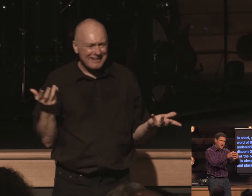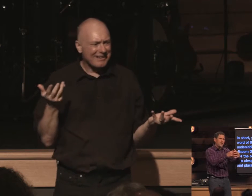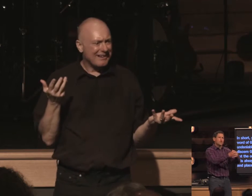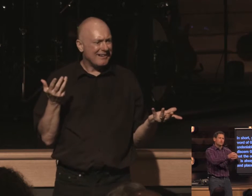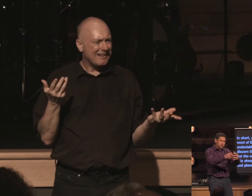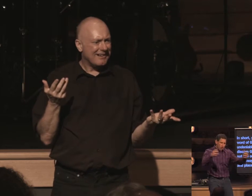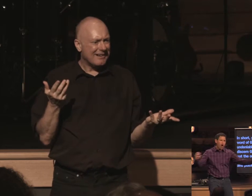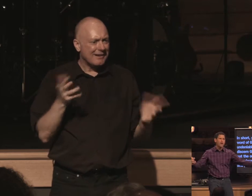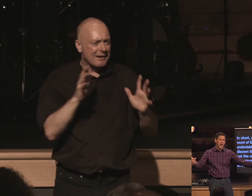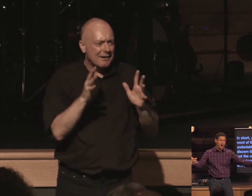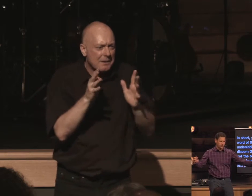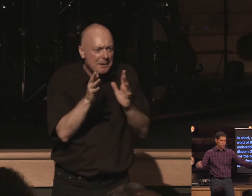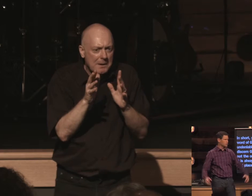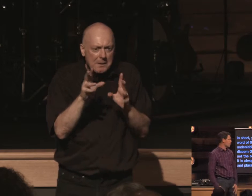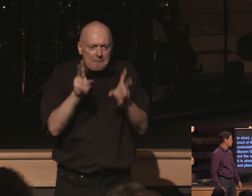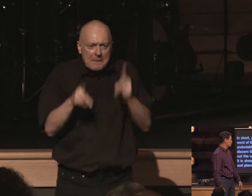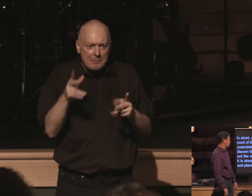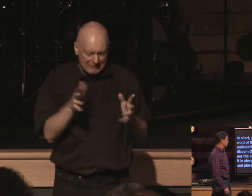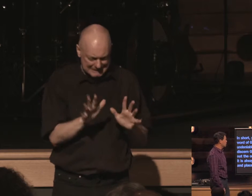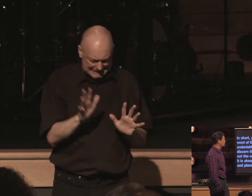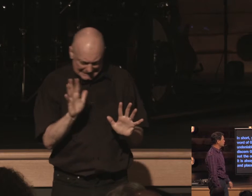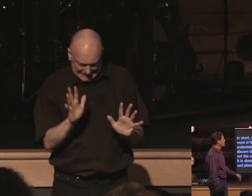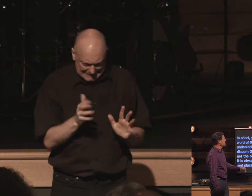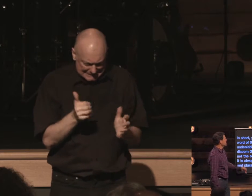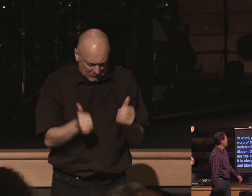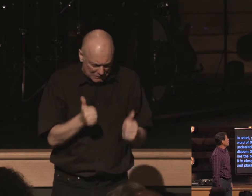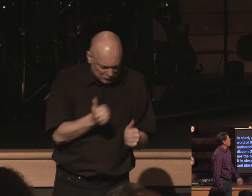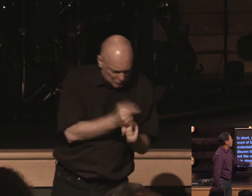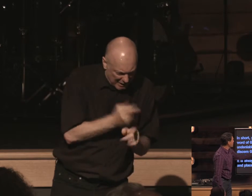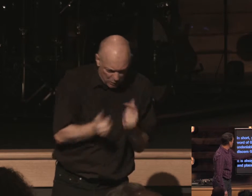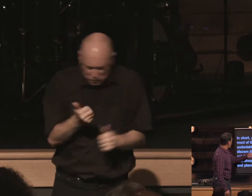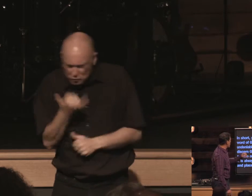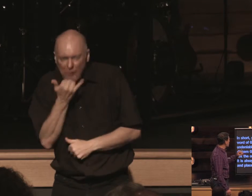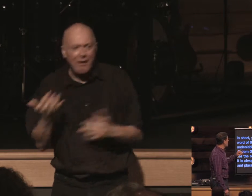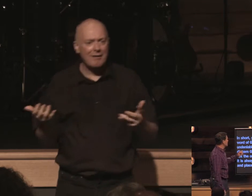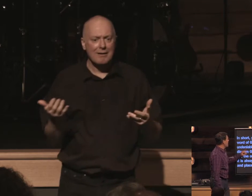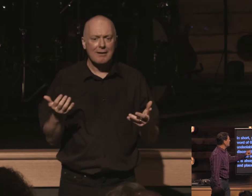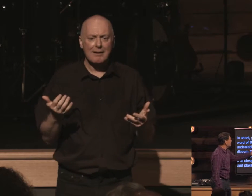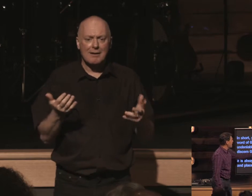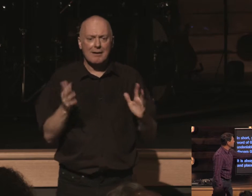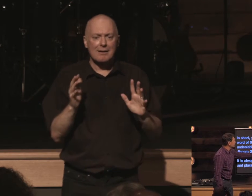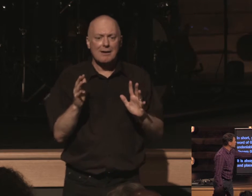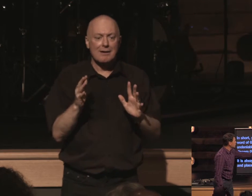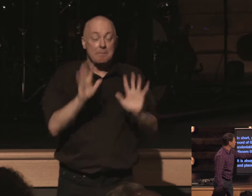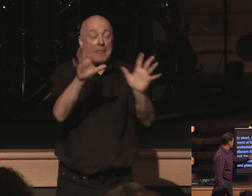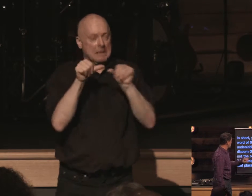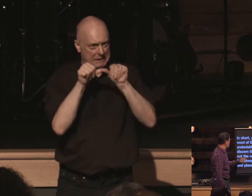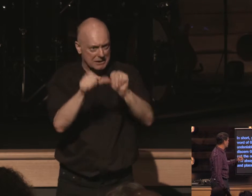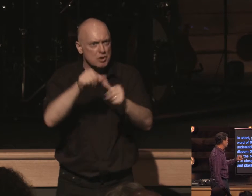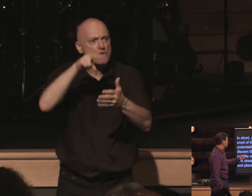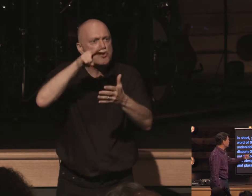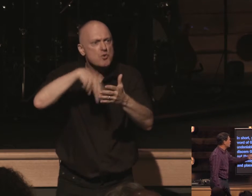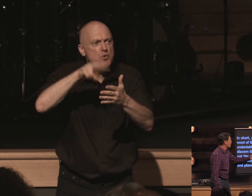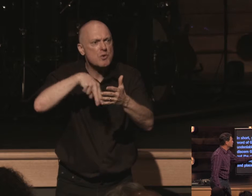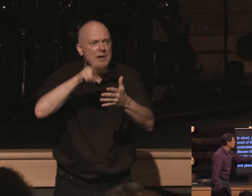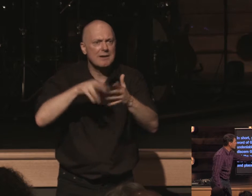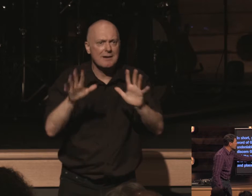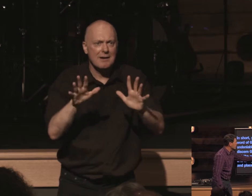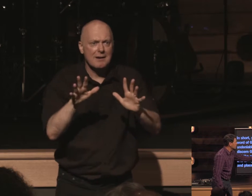they drawn out to their logical conclusions while the bible has an undeniable central role in our efforts to discern god's will for us